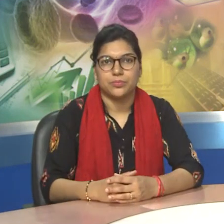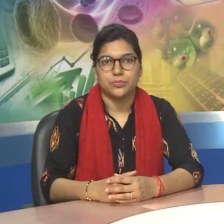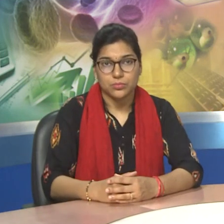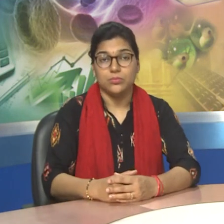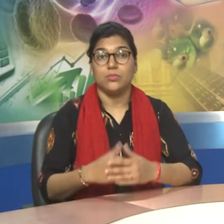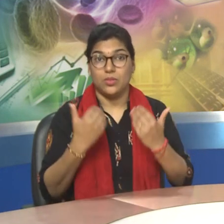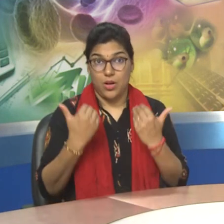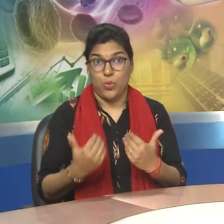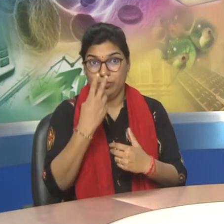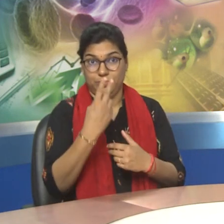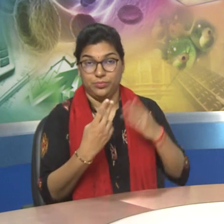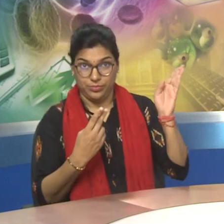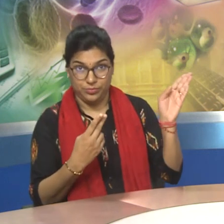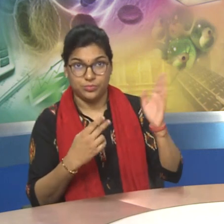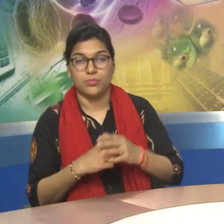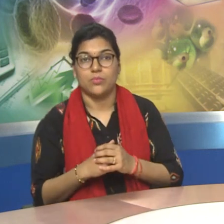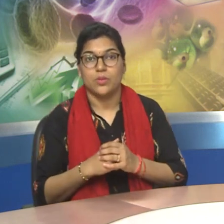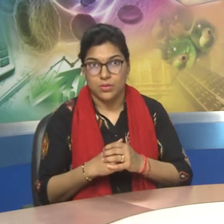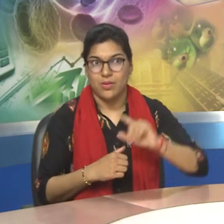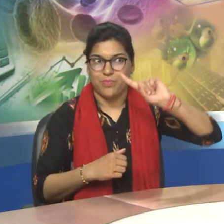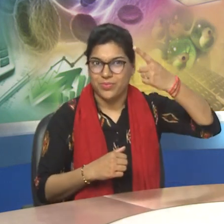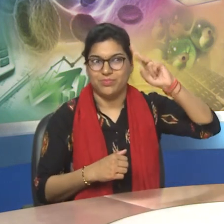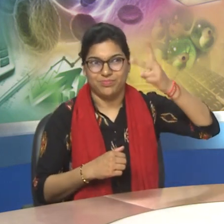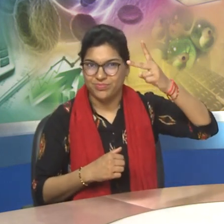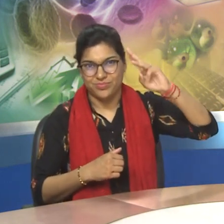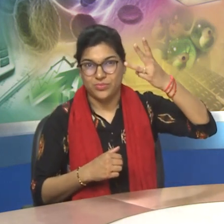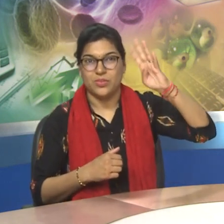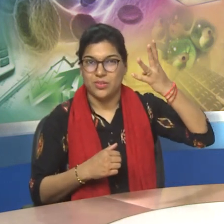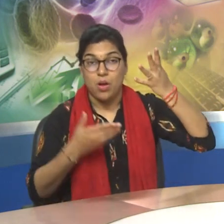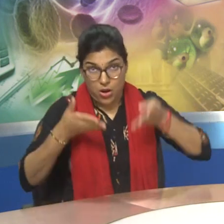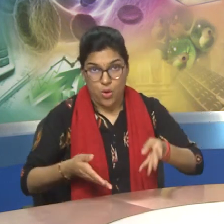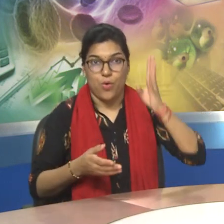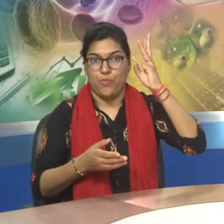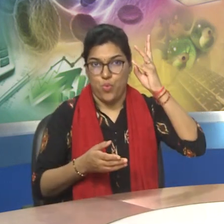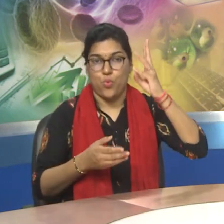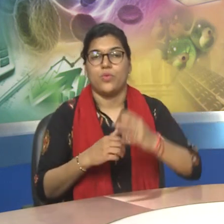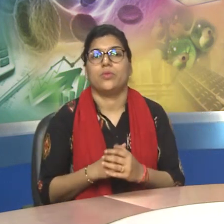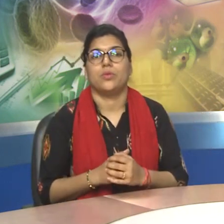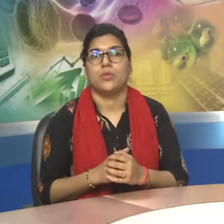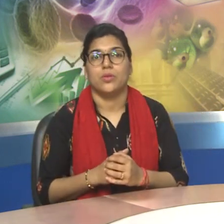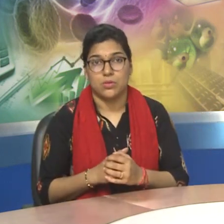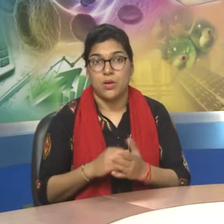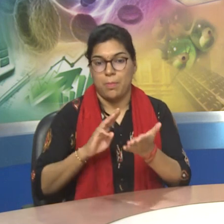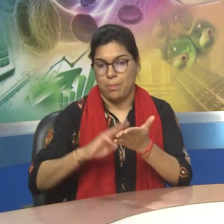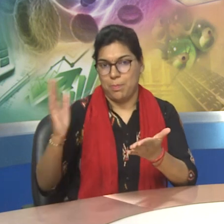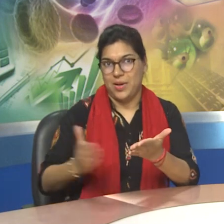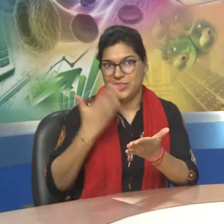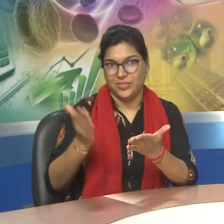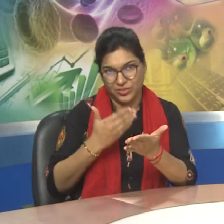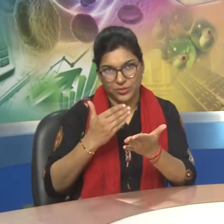Now you can see the fourth option is magazine. We have already covered the